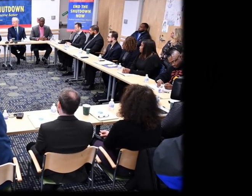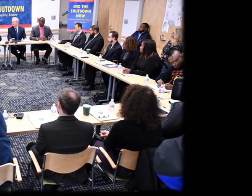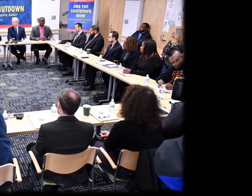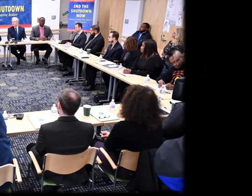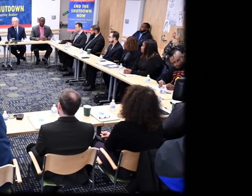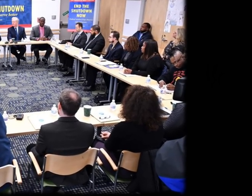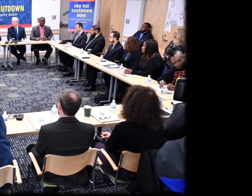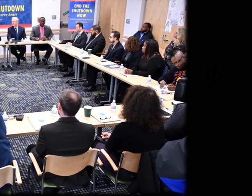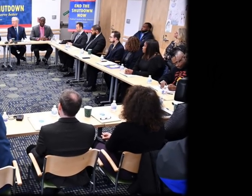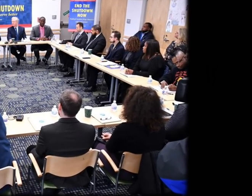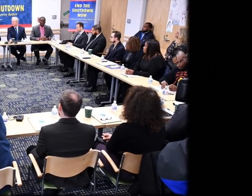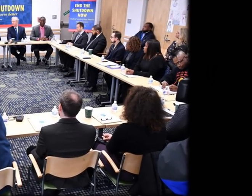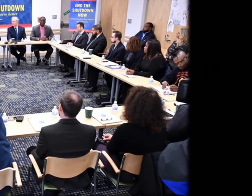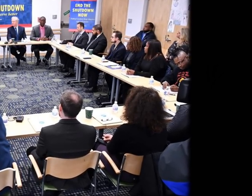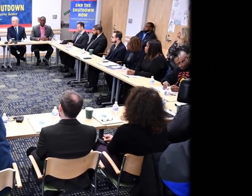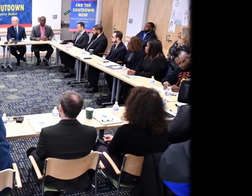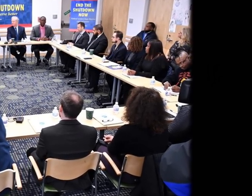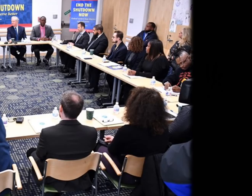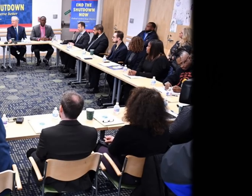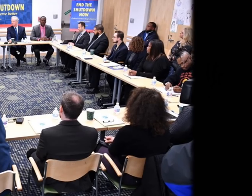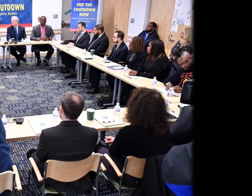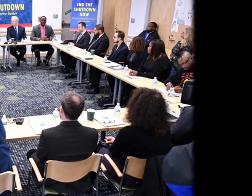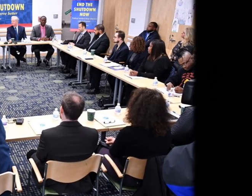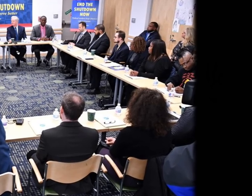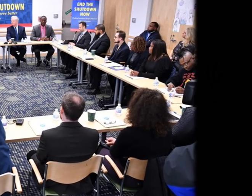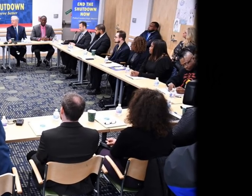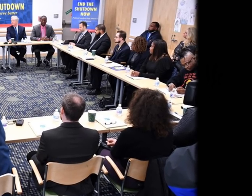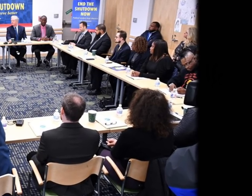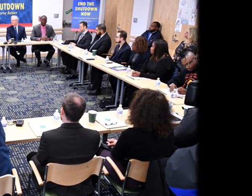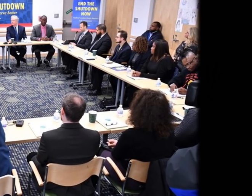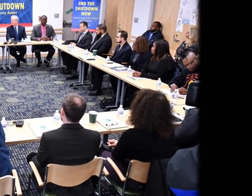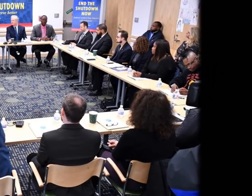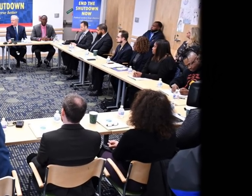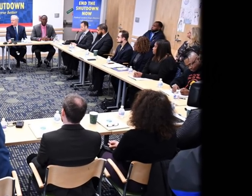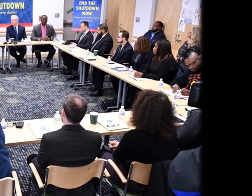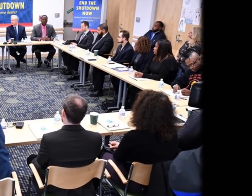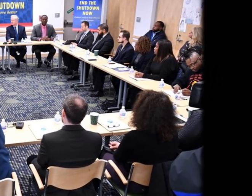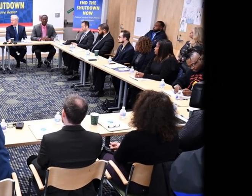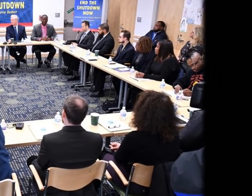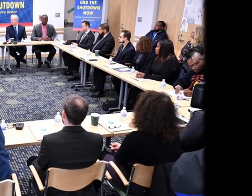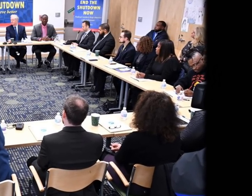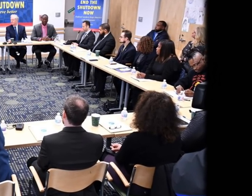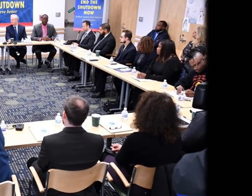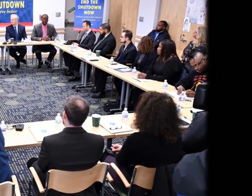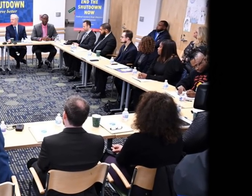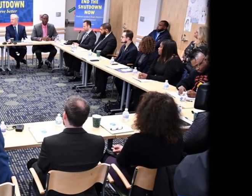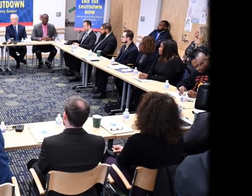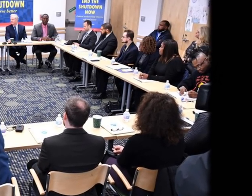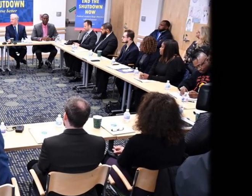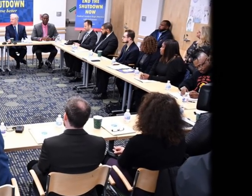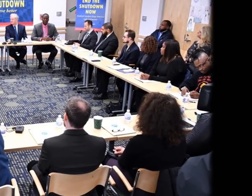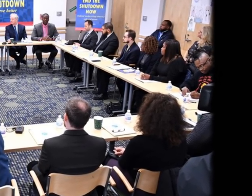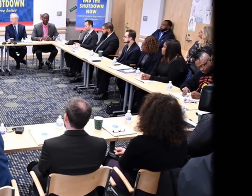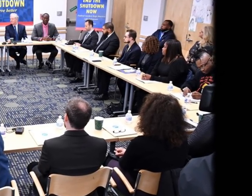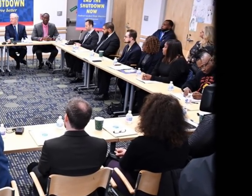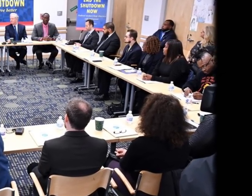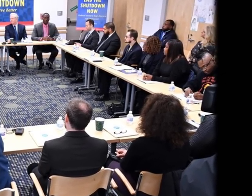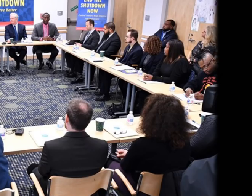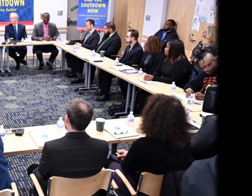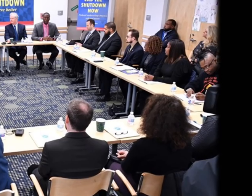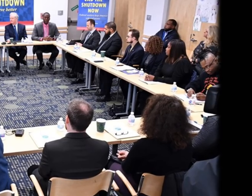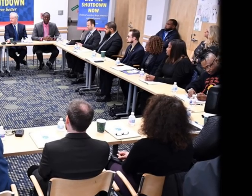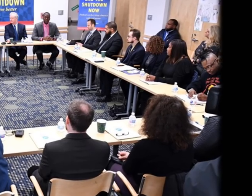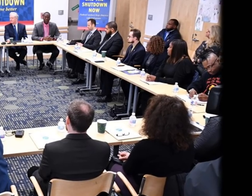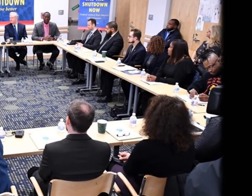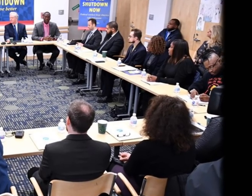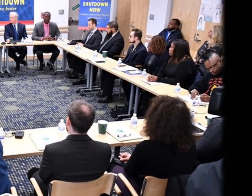contractors about their fears and frustrations. We reminded them that we treat every resident